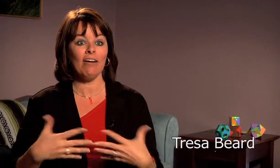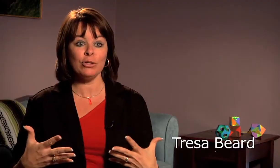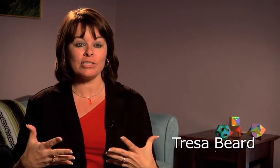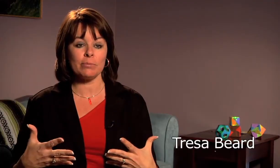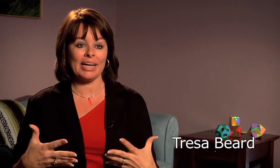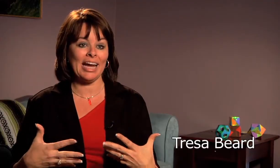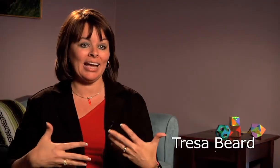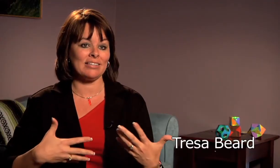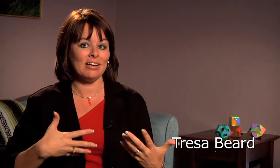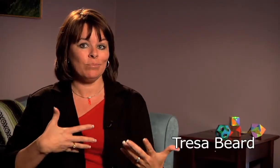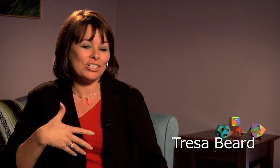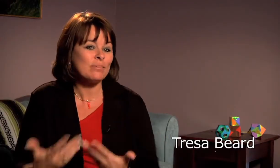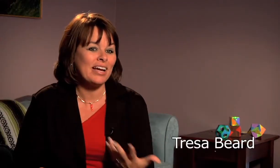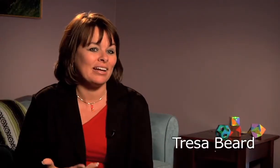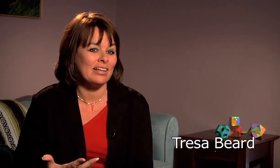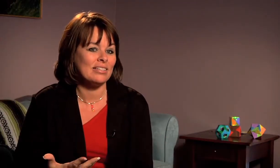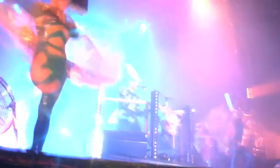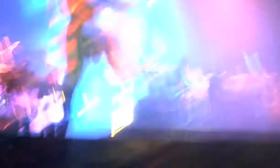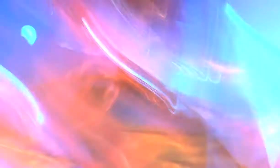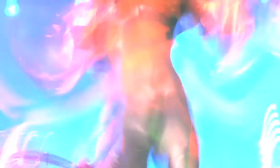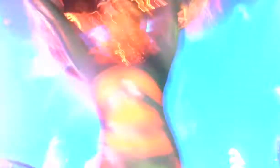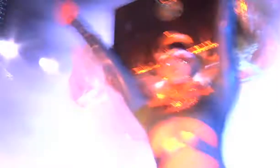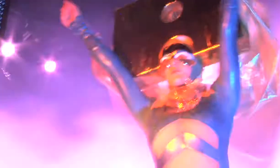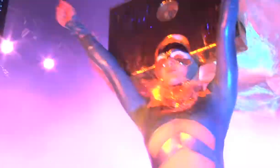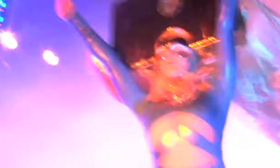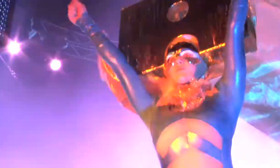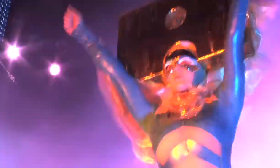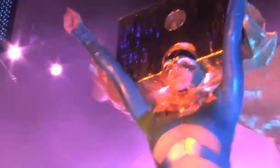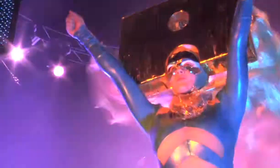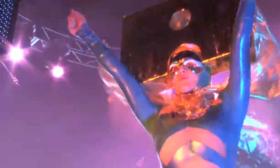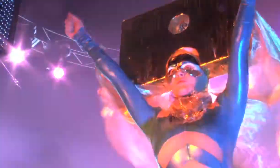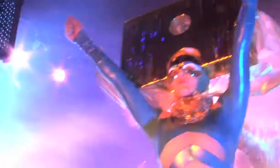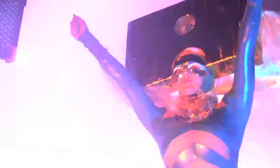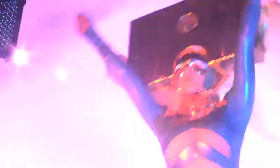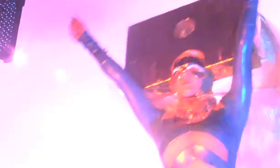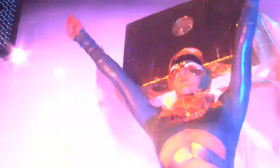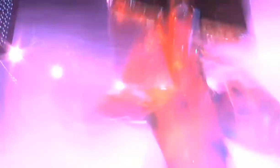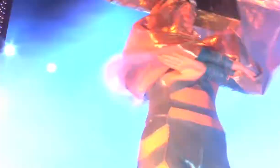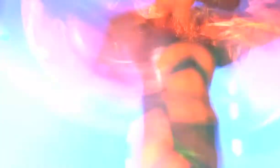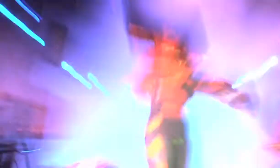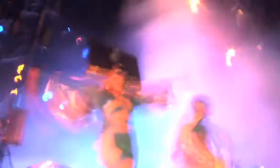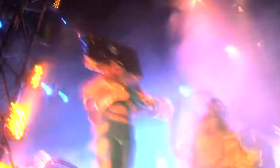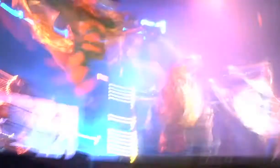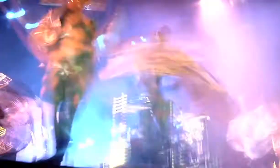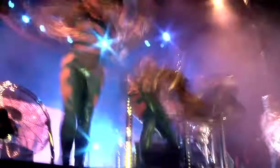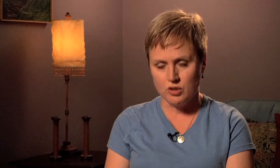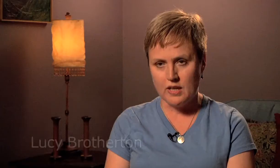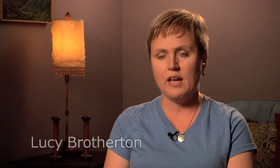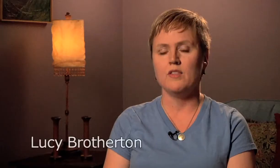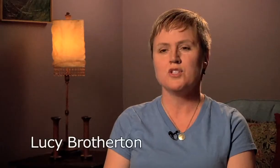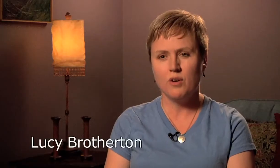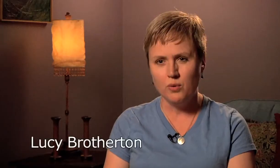actually love music but can't participate in it. They can of course see what's happening on stage, but they can't hear the